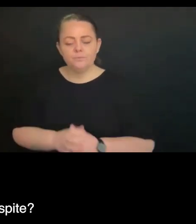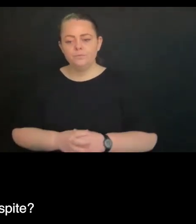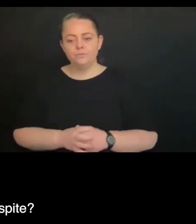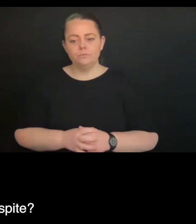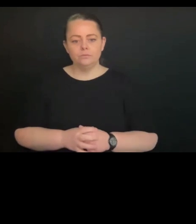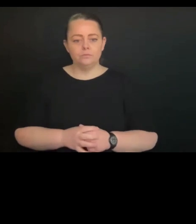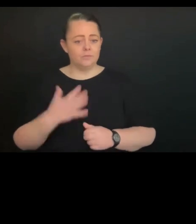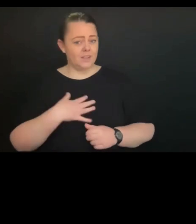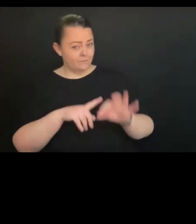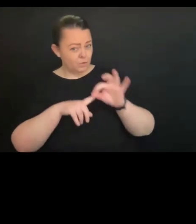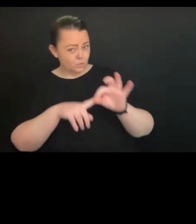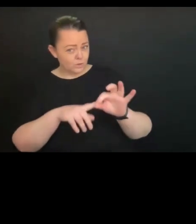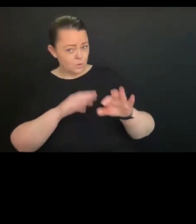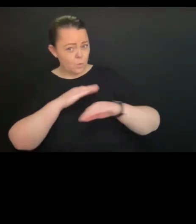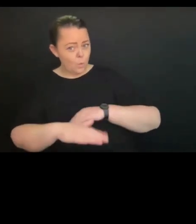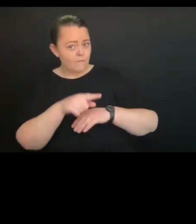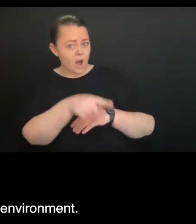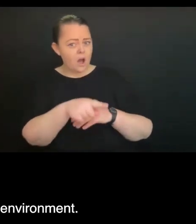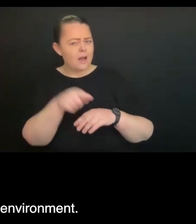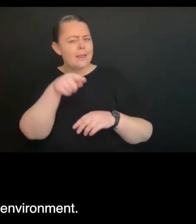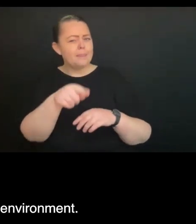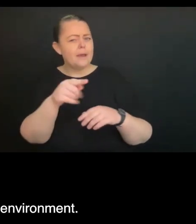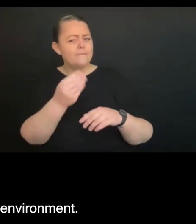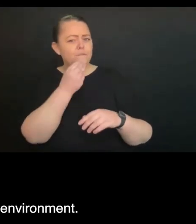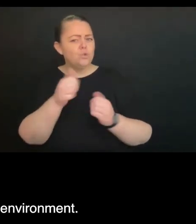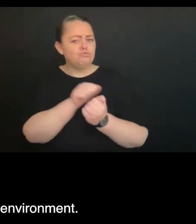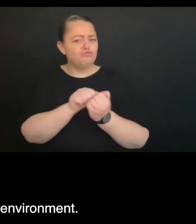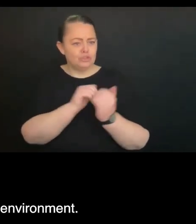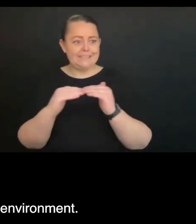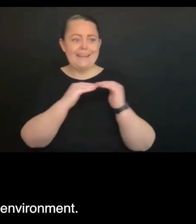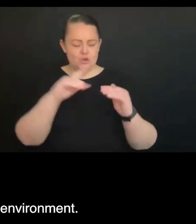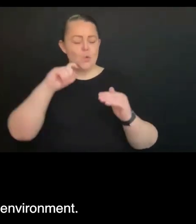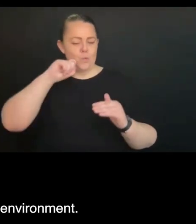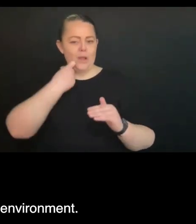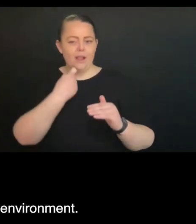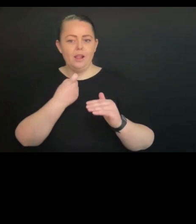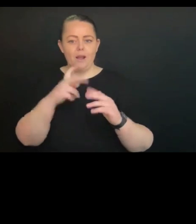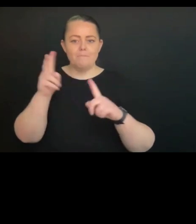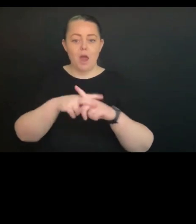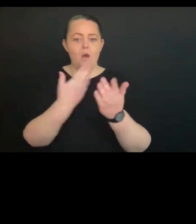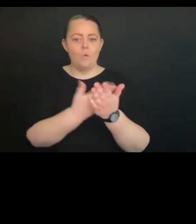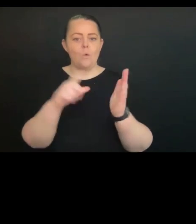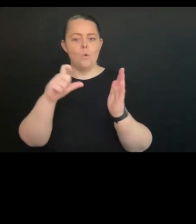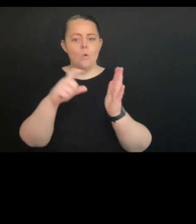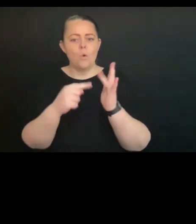cottage respite. Yes. Yeah. As a residential service environment. Yes. Yeah.